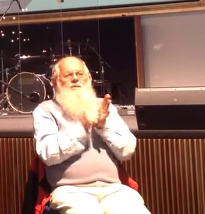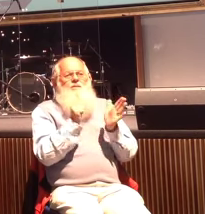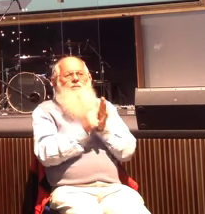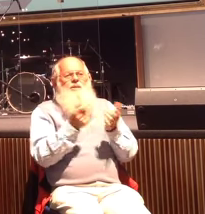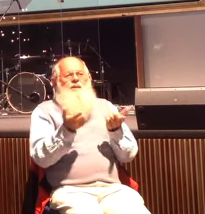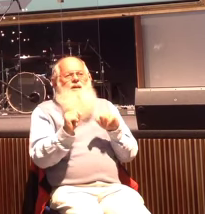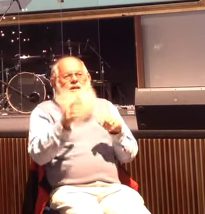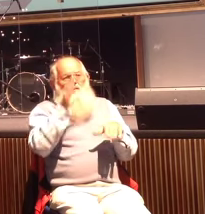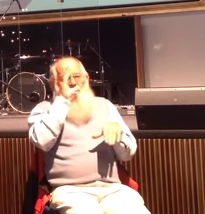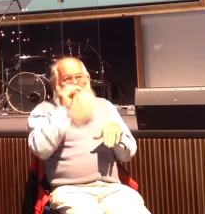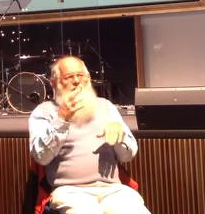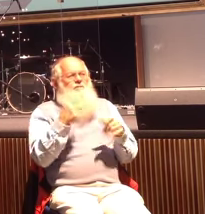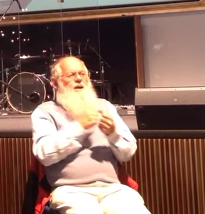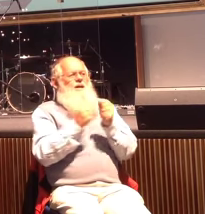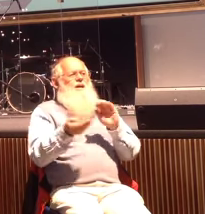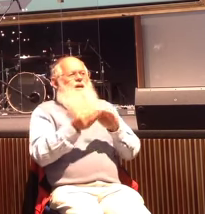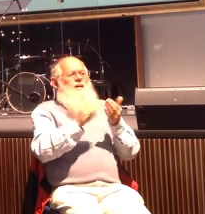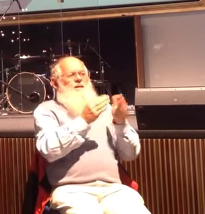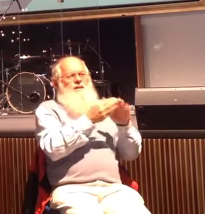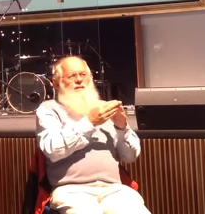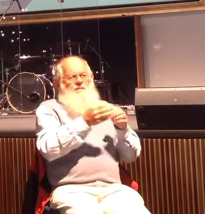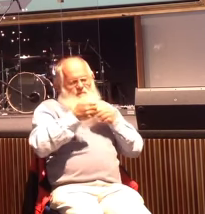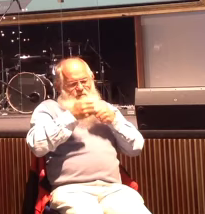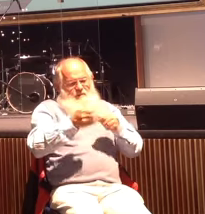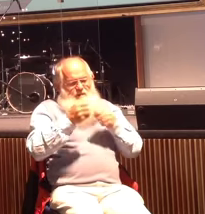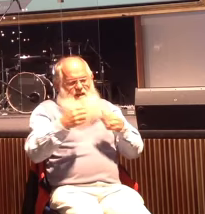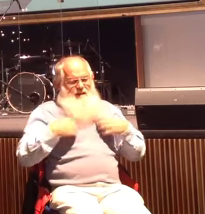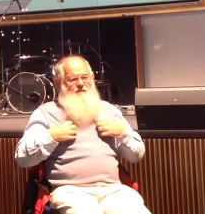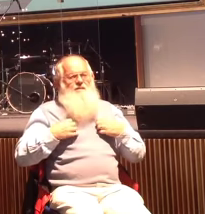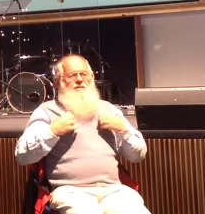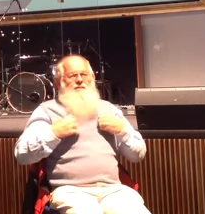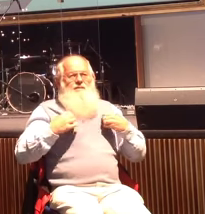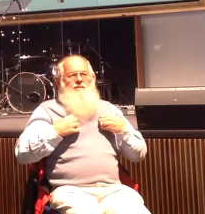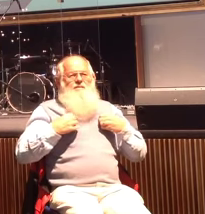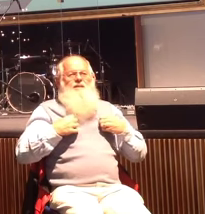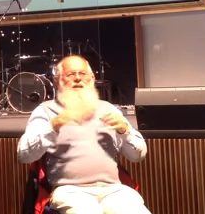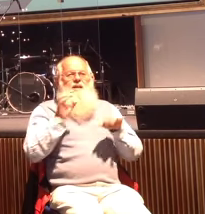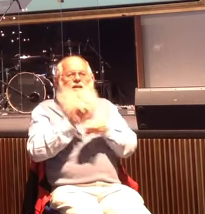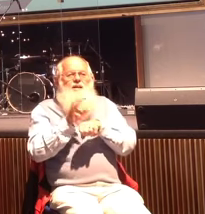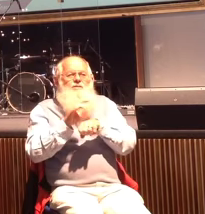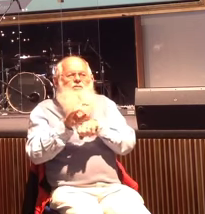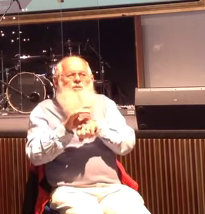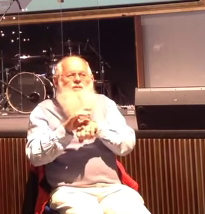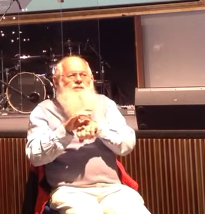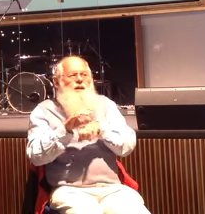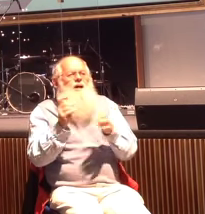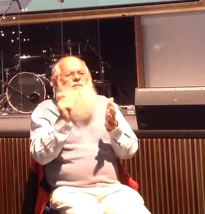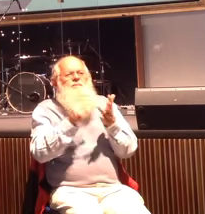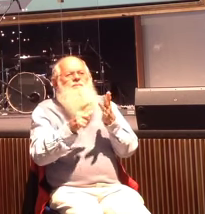for our community to be able to feed, be able to clothe, and be able to counsel our community for free. Praise the Lord.